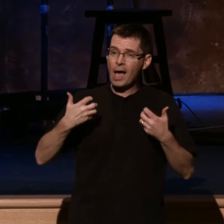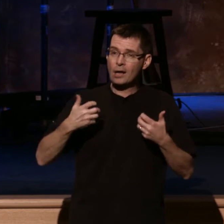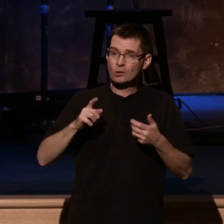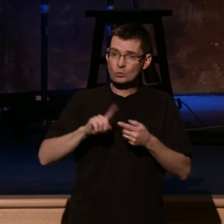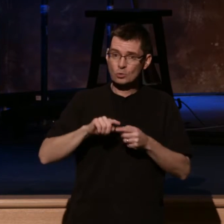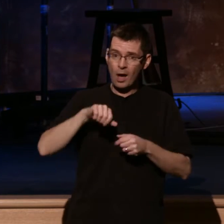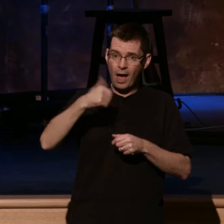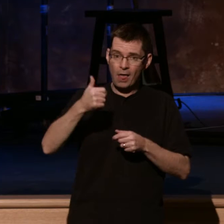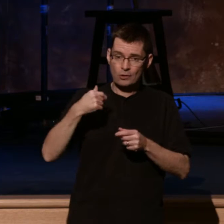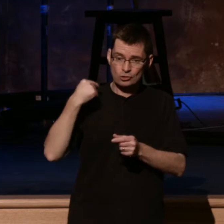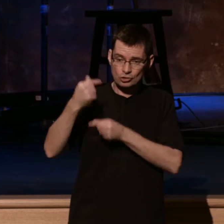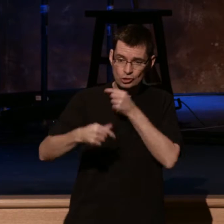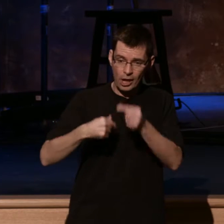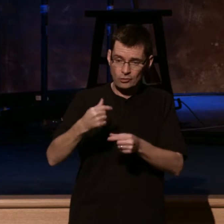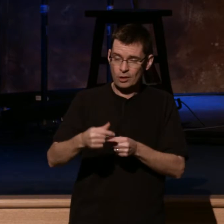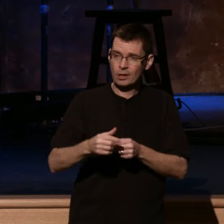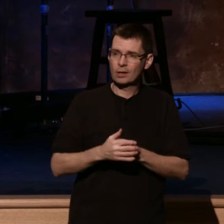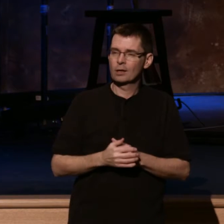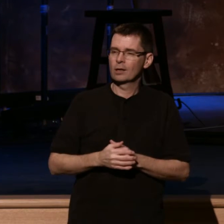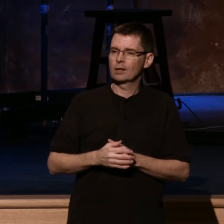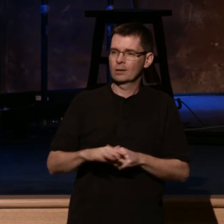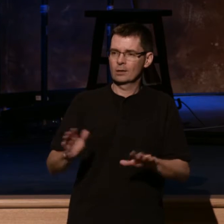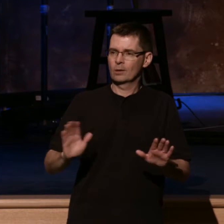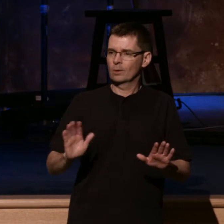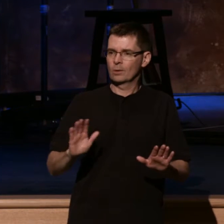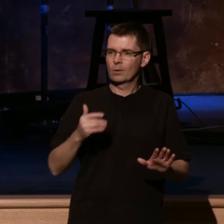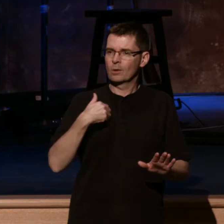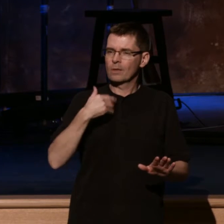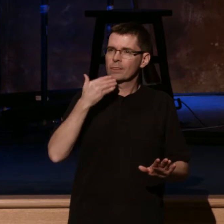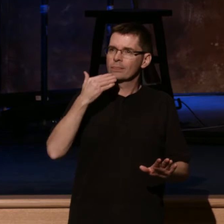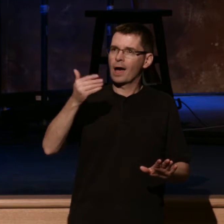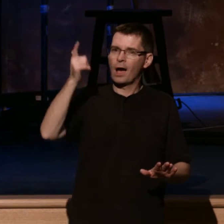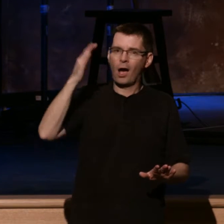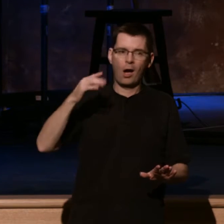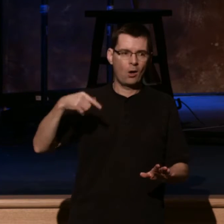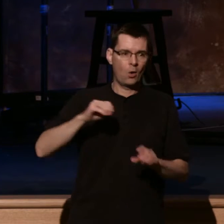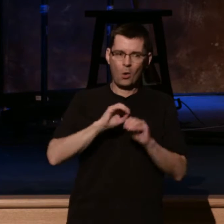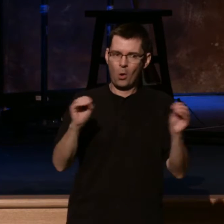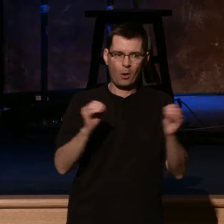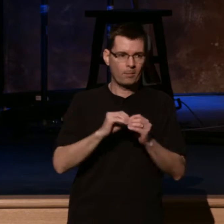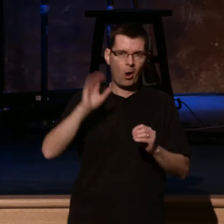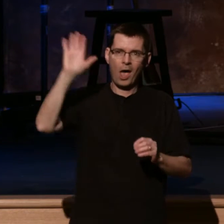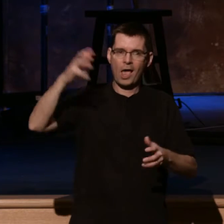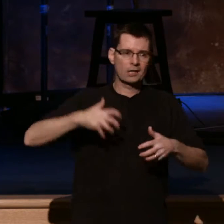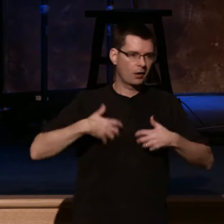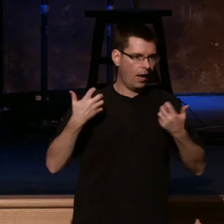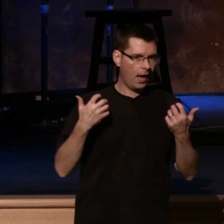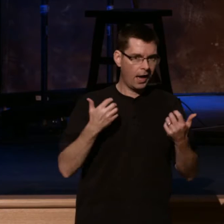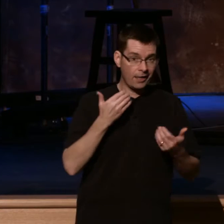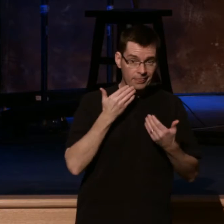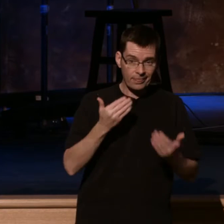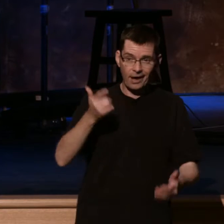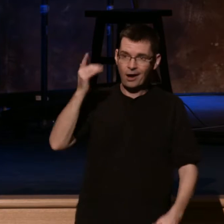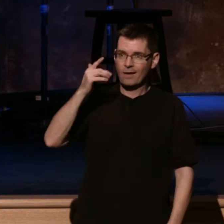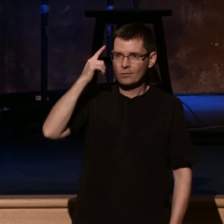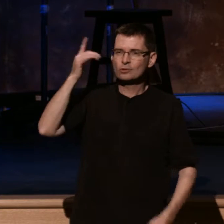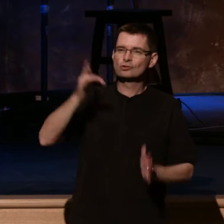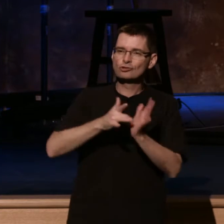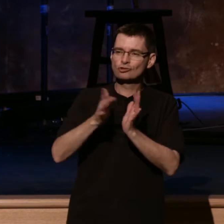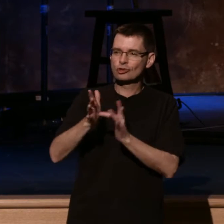gospel lens. Aren't you glad that we are no longer objects of the wrath of God? Jesus was our propitiation. He satisfied